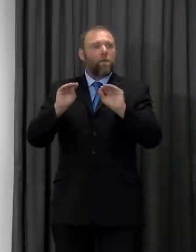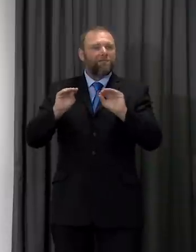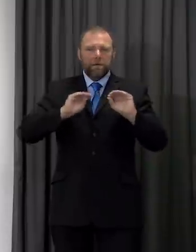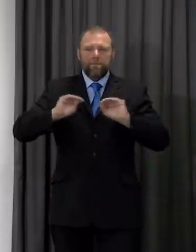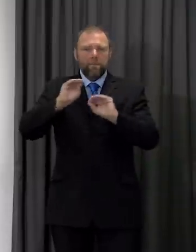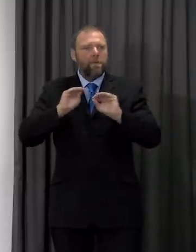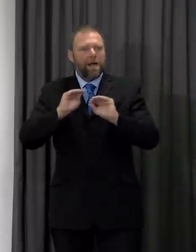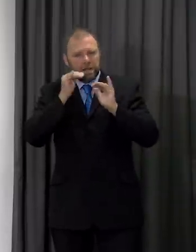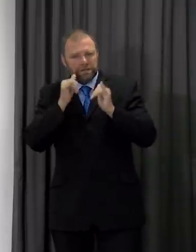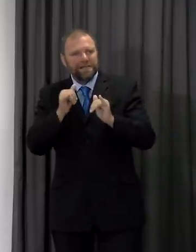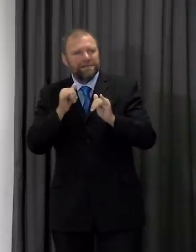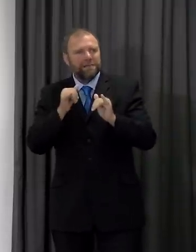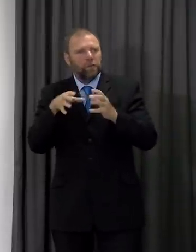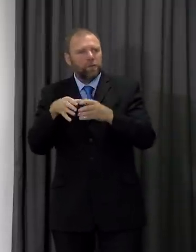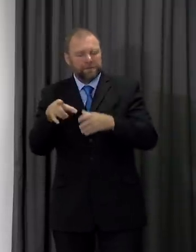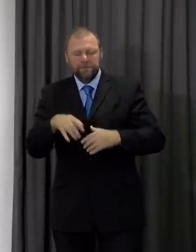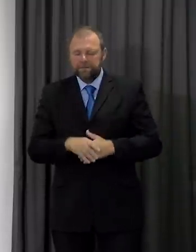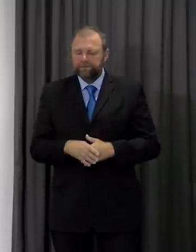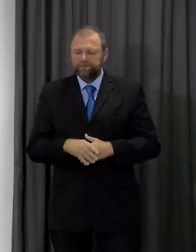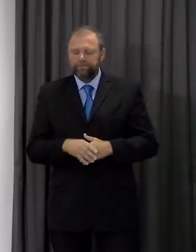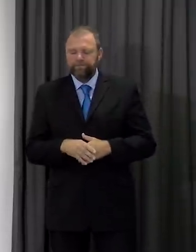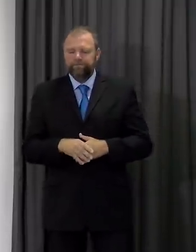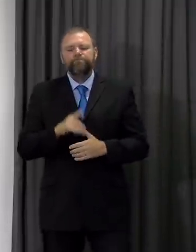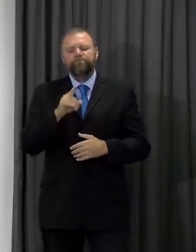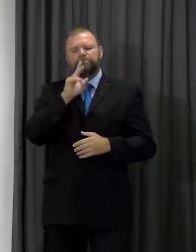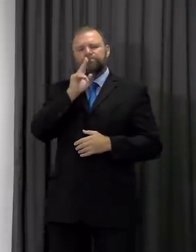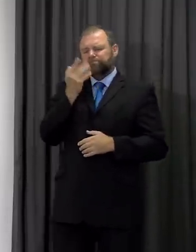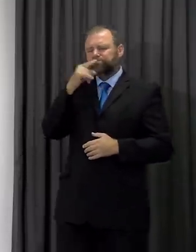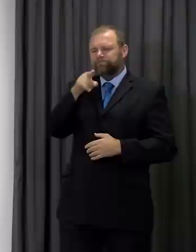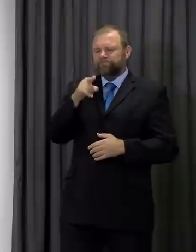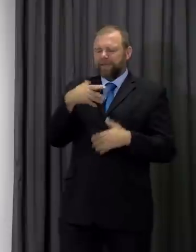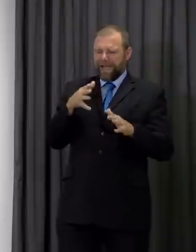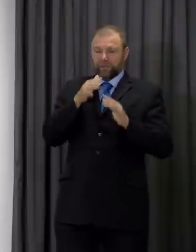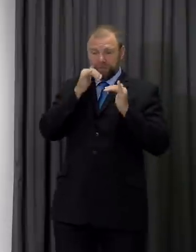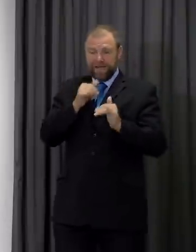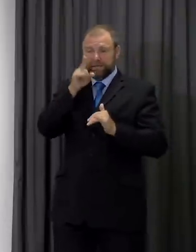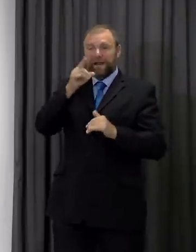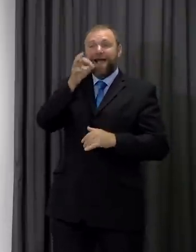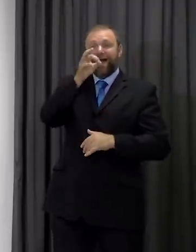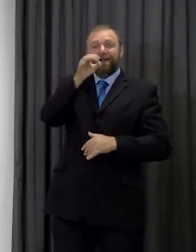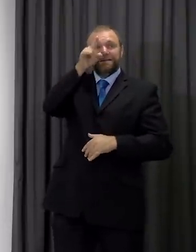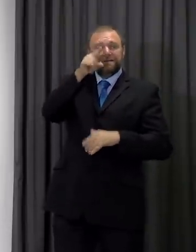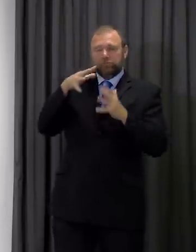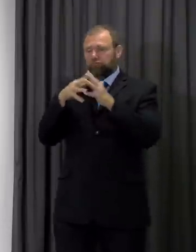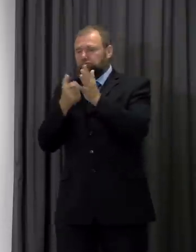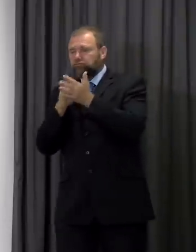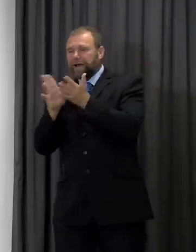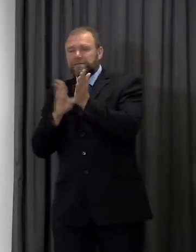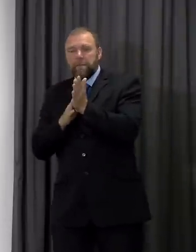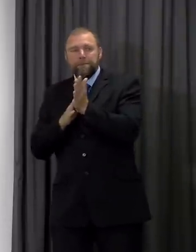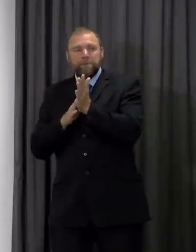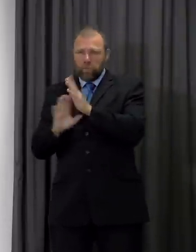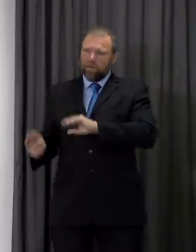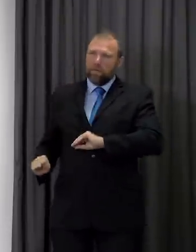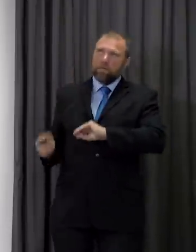as you saw earlier in the course of the pandemic where we needed to test on Anglesey and in the Wrexham area we moved resources into those parts